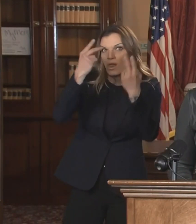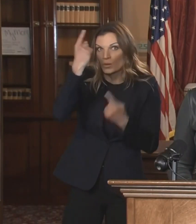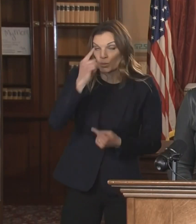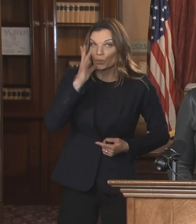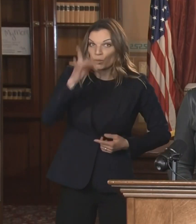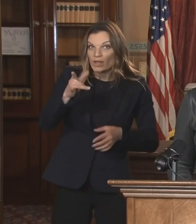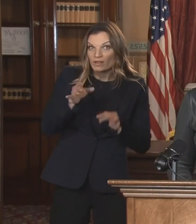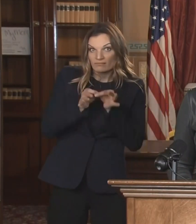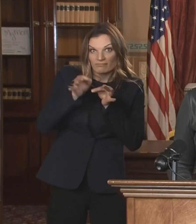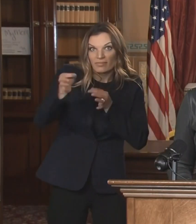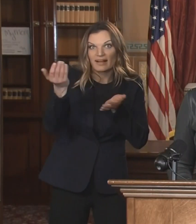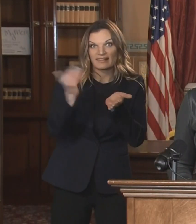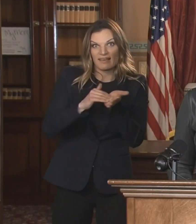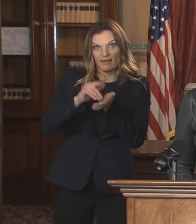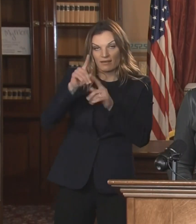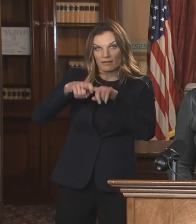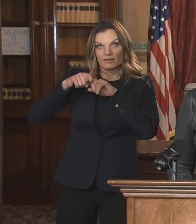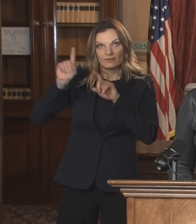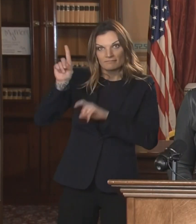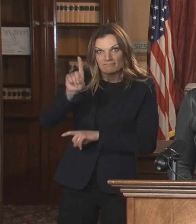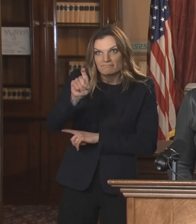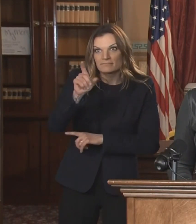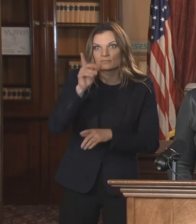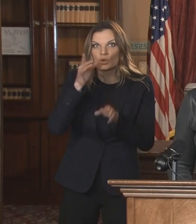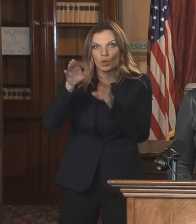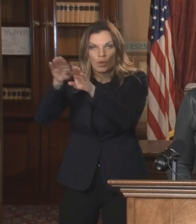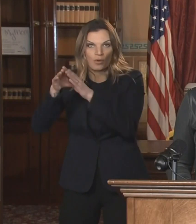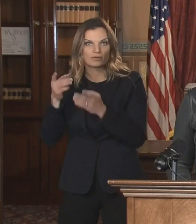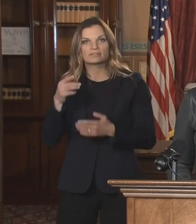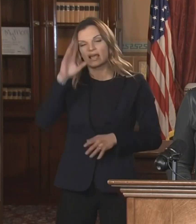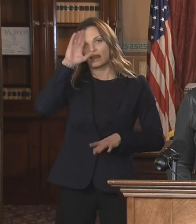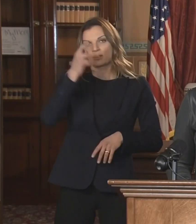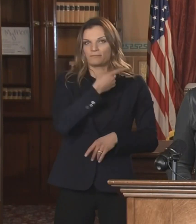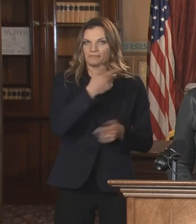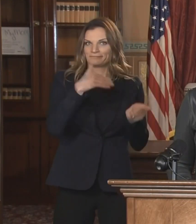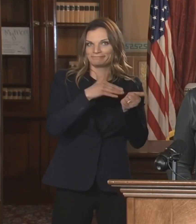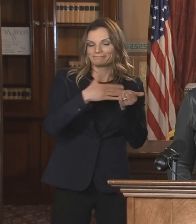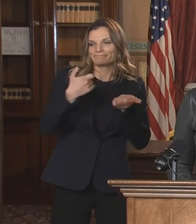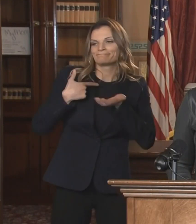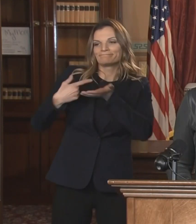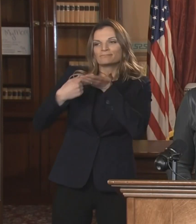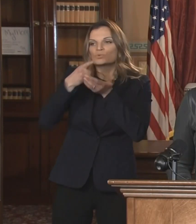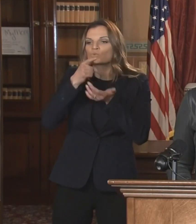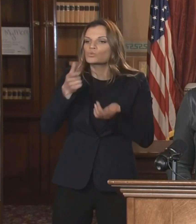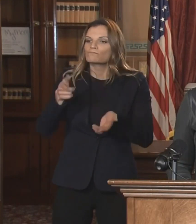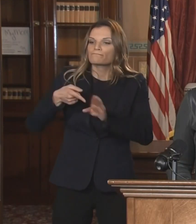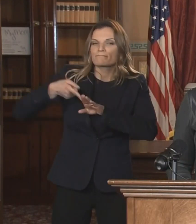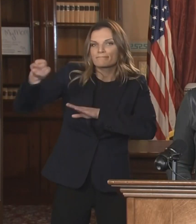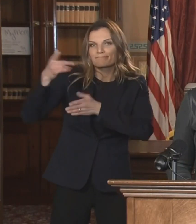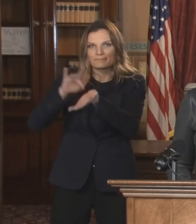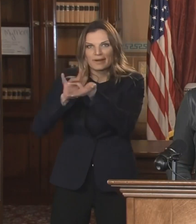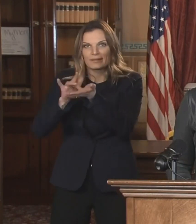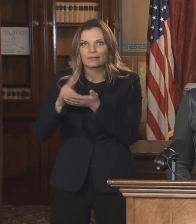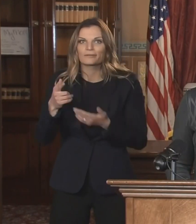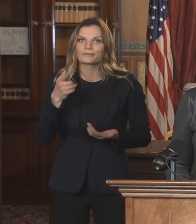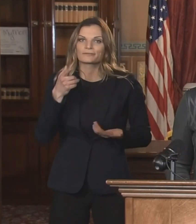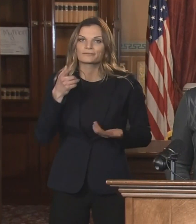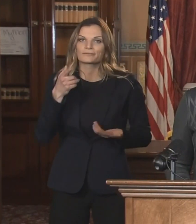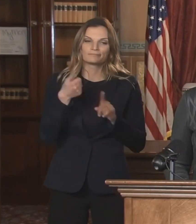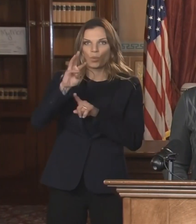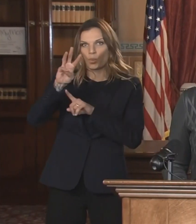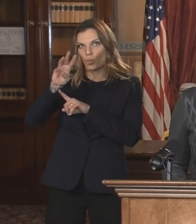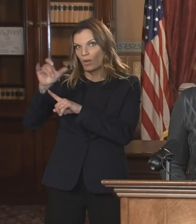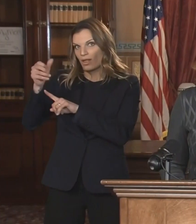Certainly, you know, Dr. Kaldun and I are working with our medical experts, including Dr. Lyon Callow